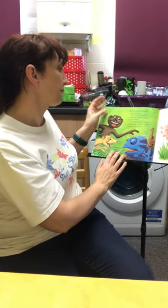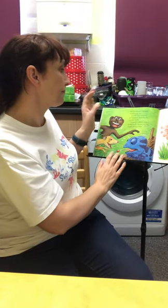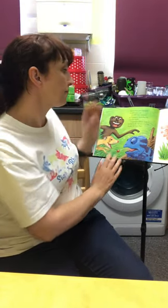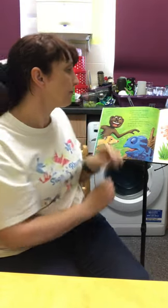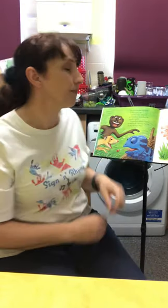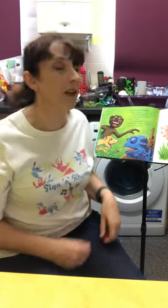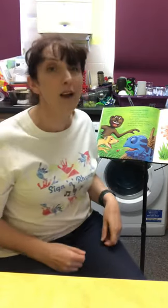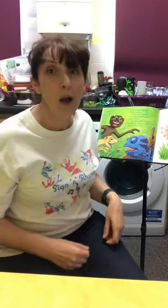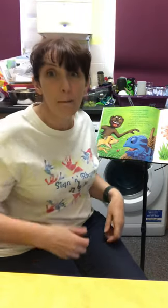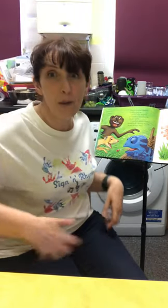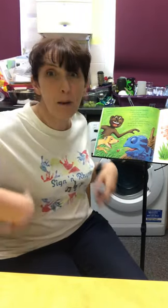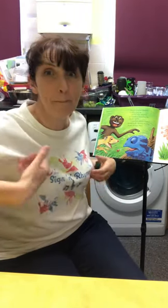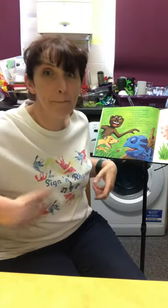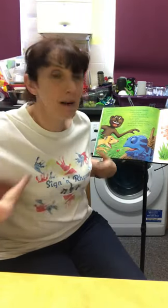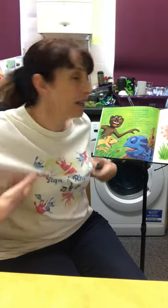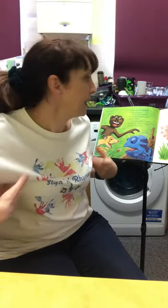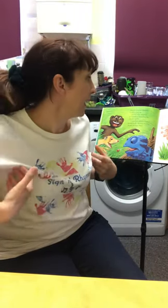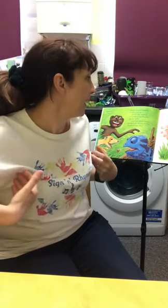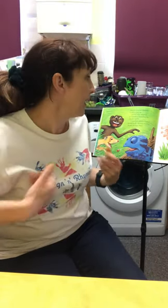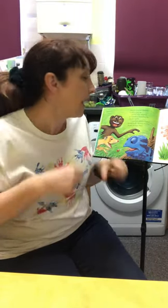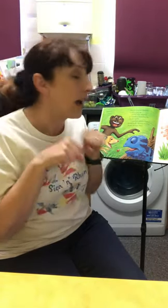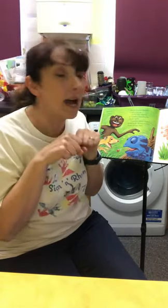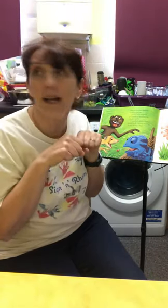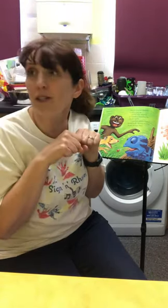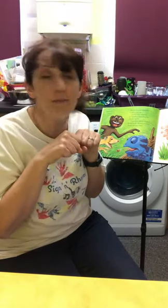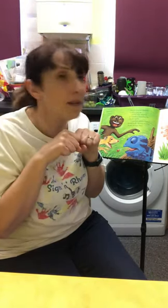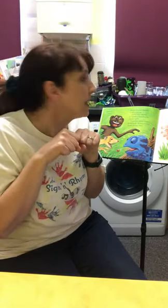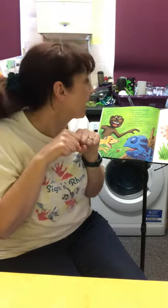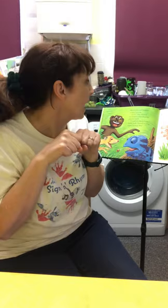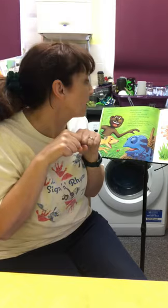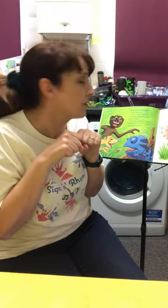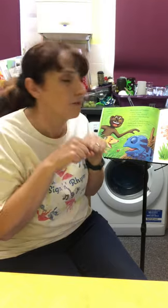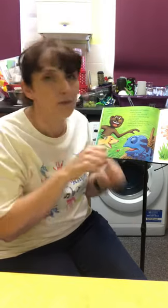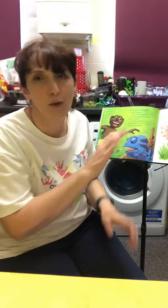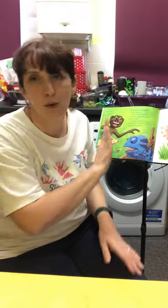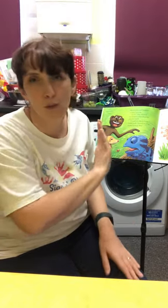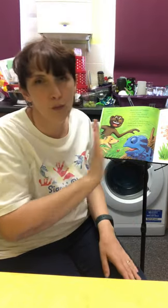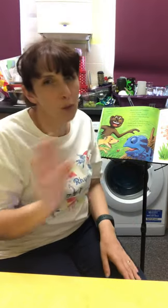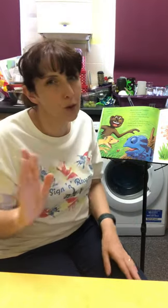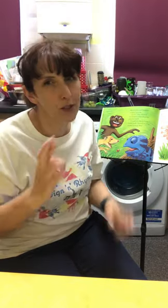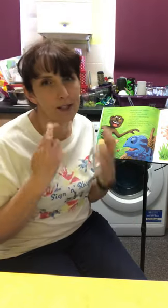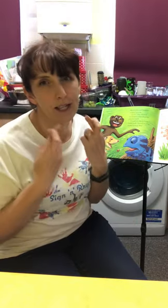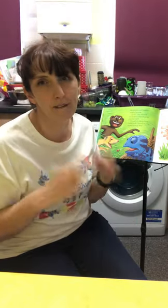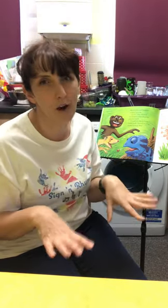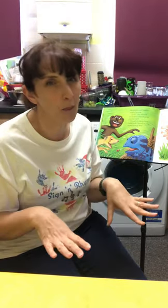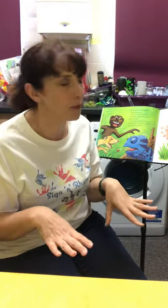But monkey and meerkat wouldn't give up.